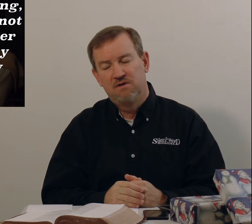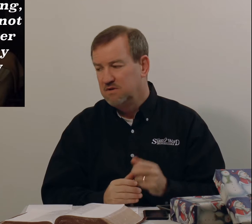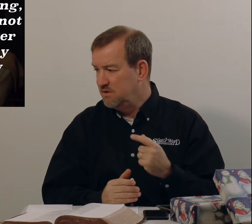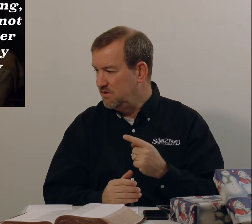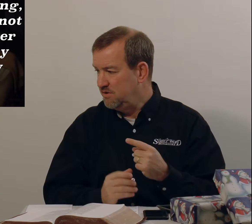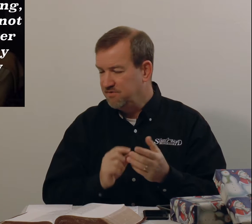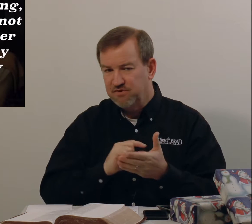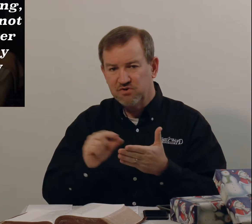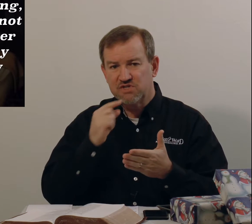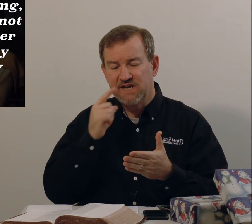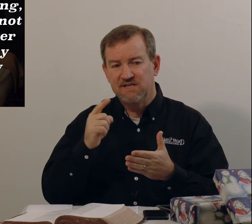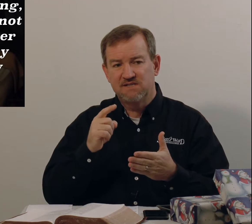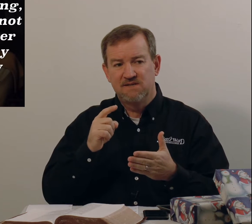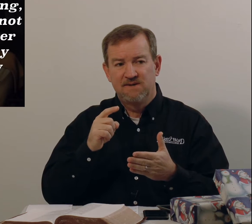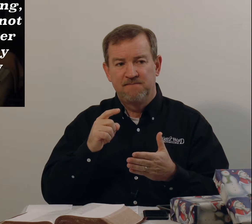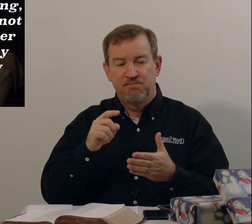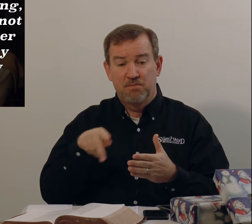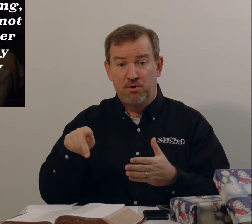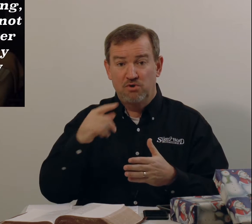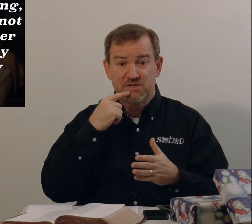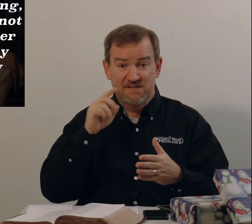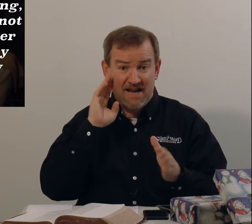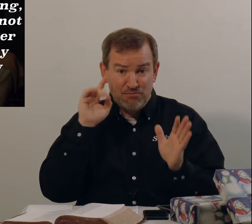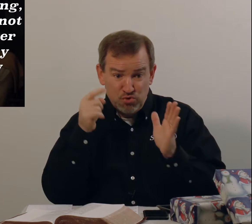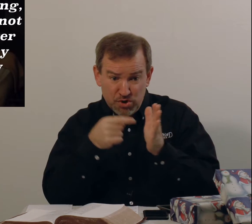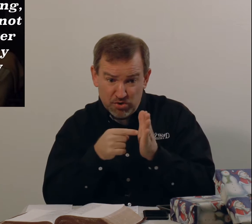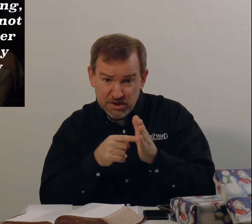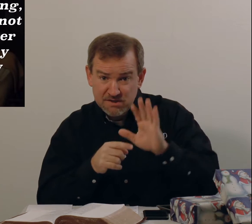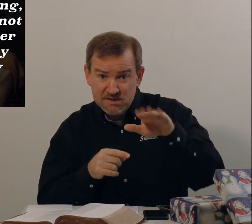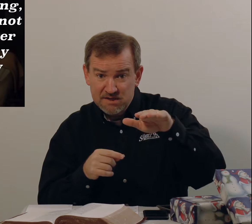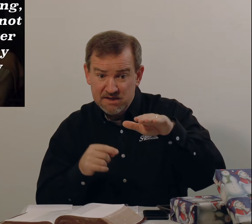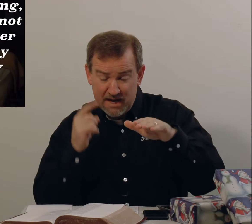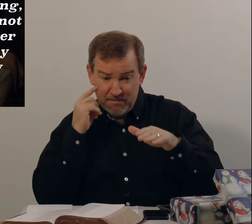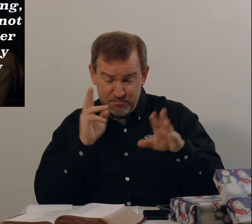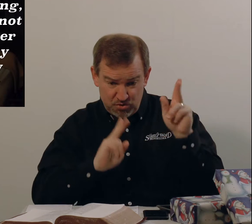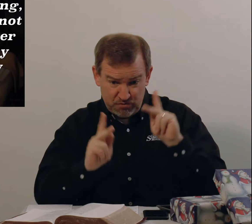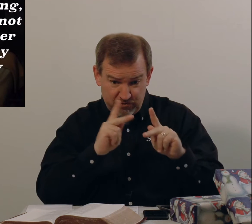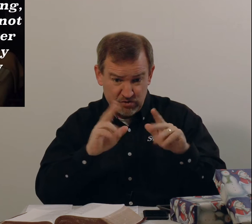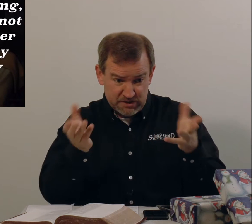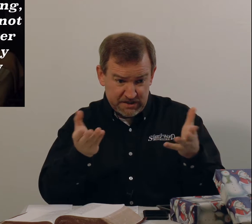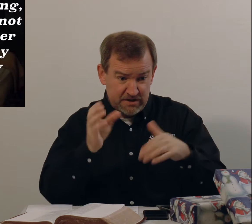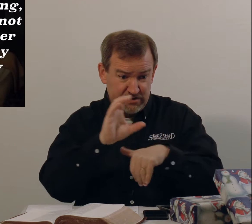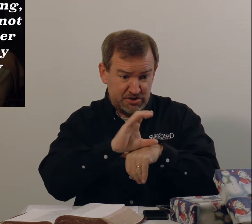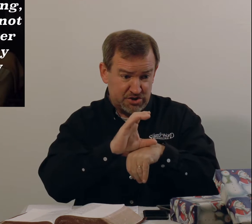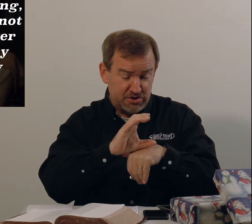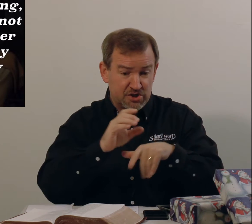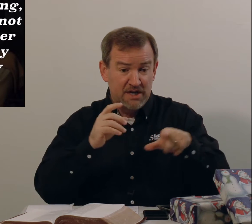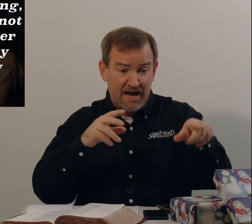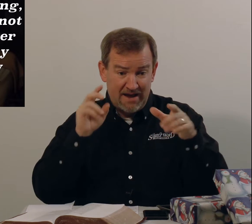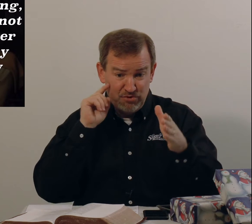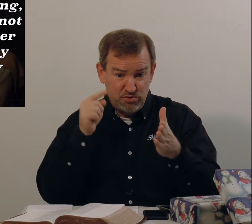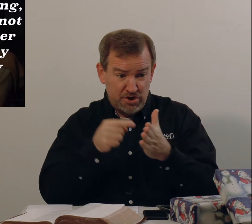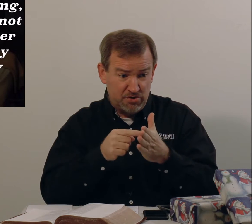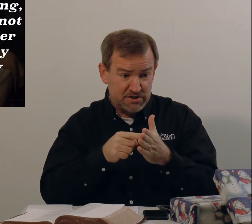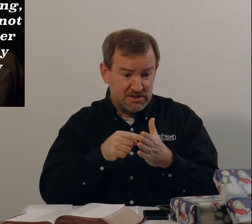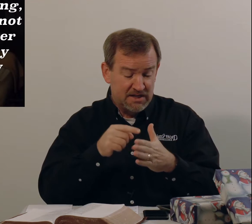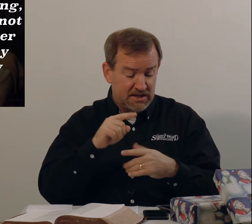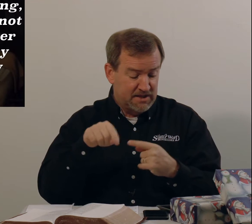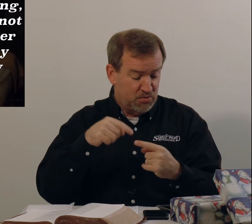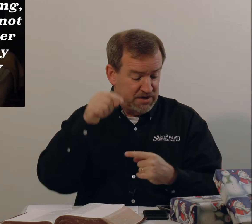The verse says, Paul says, have you noticed, you folks here in the church, have you noticed that when